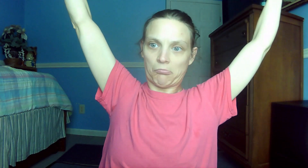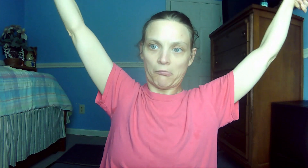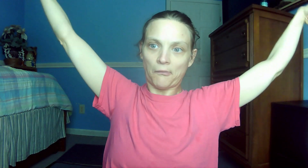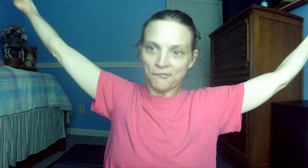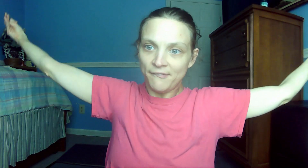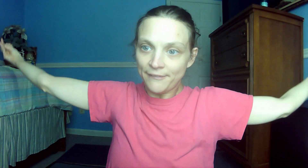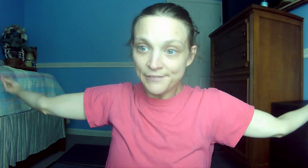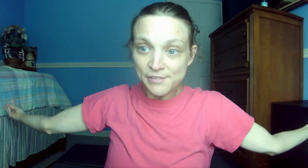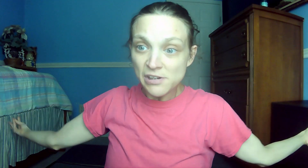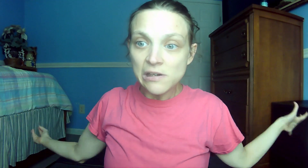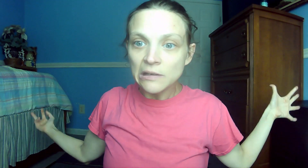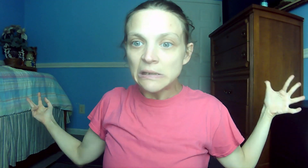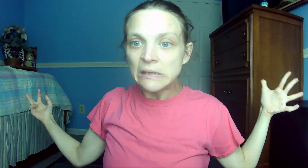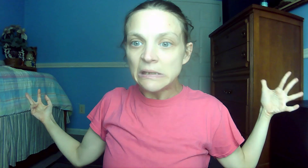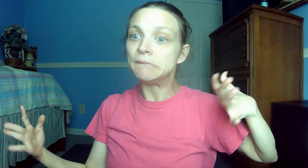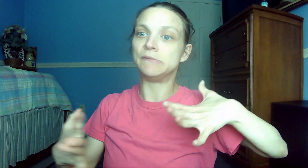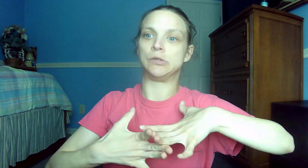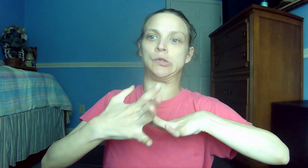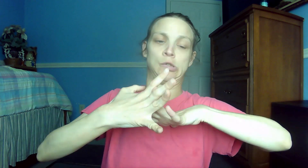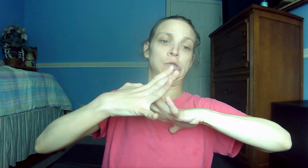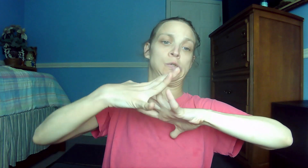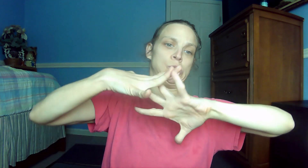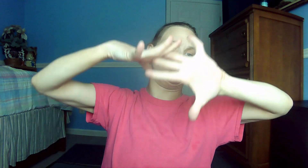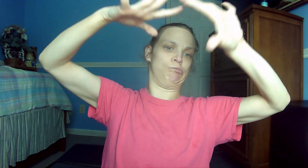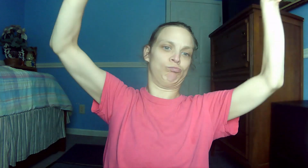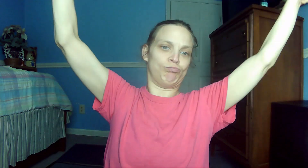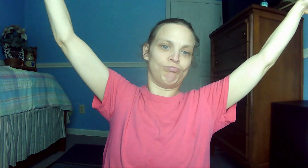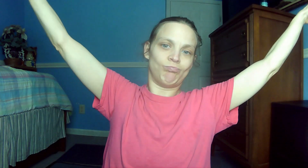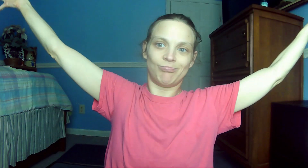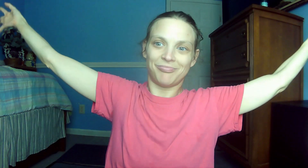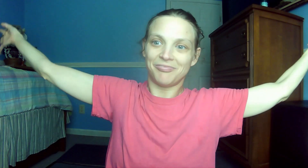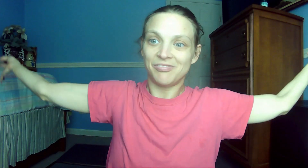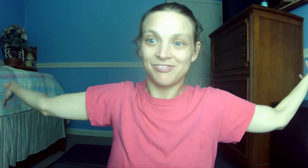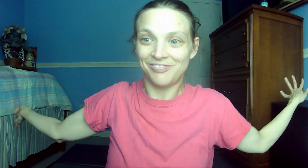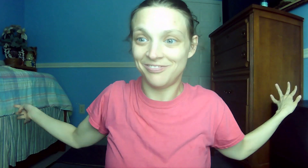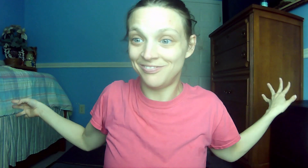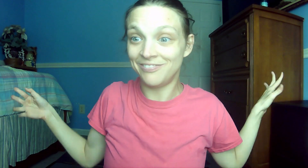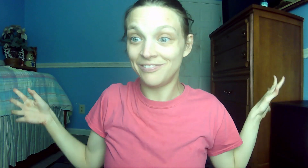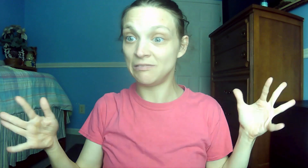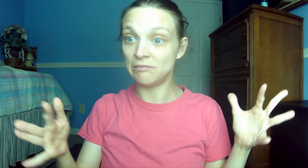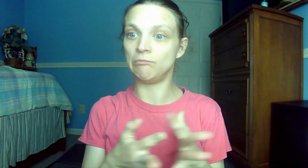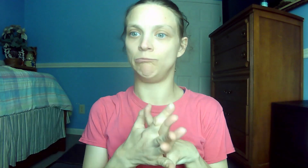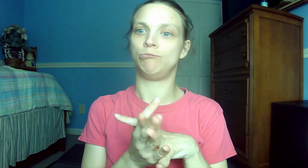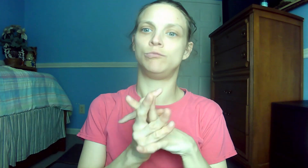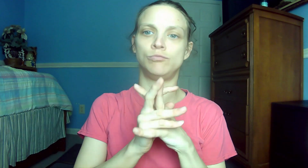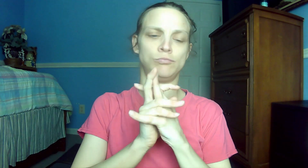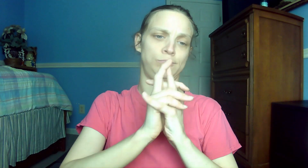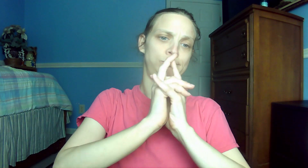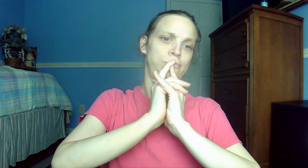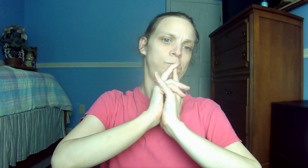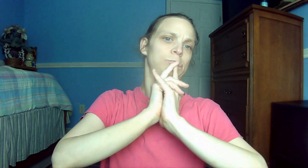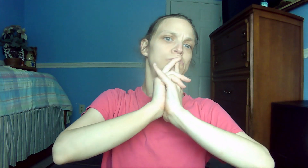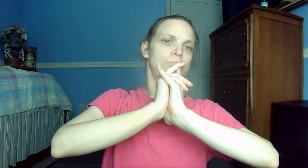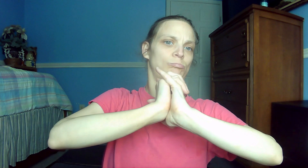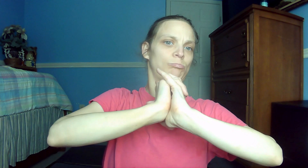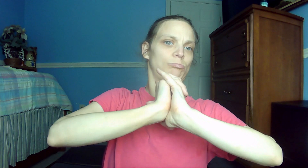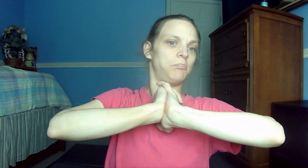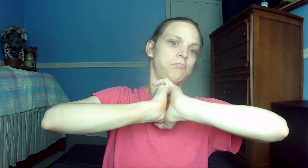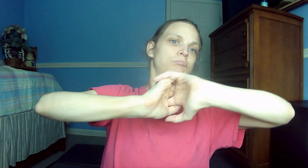sisters, whenever you face trials of many kinds. 85. Genesis 1.27 So God